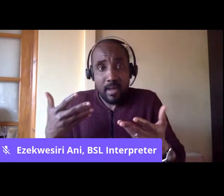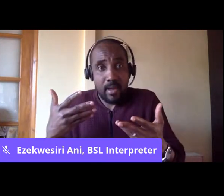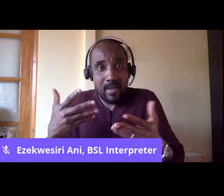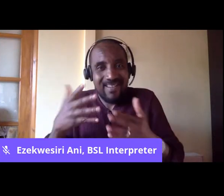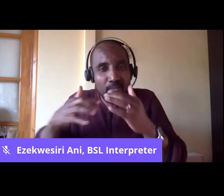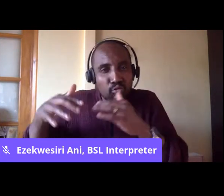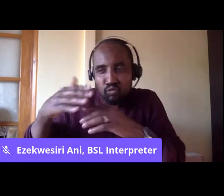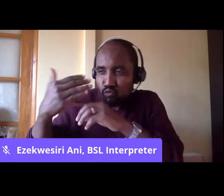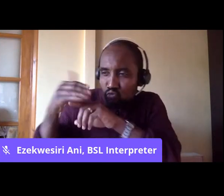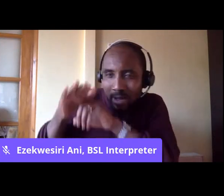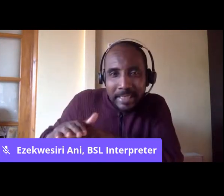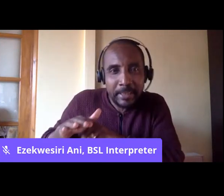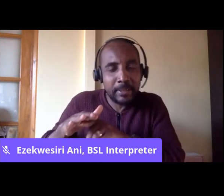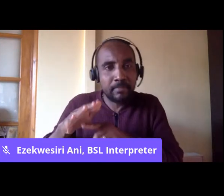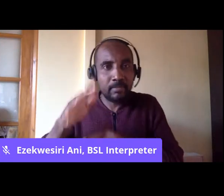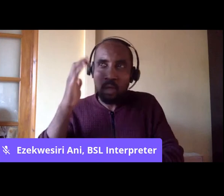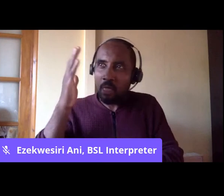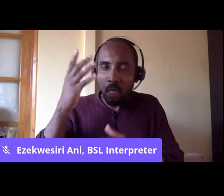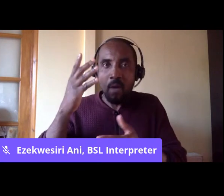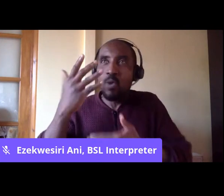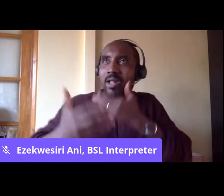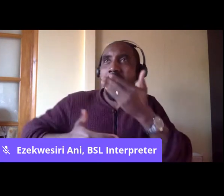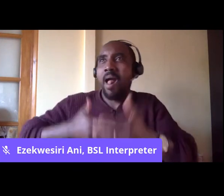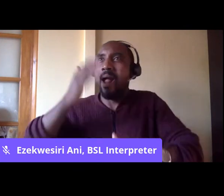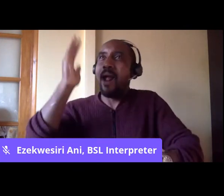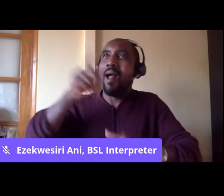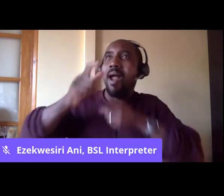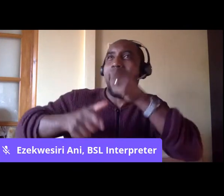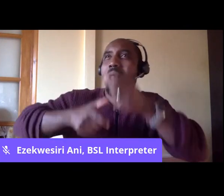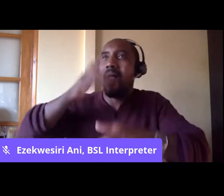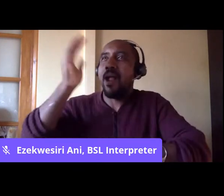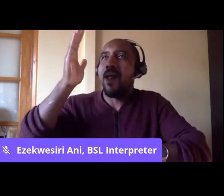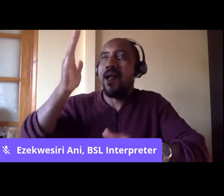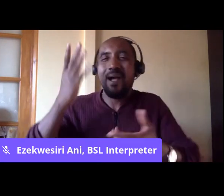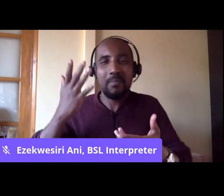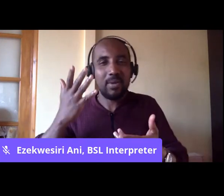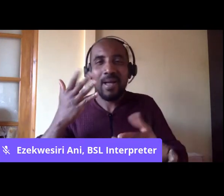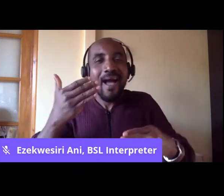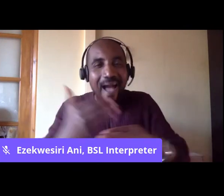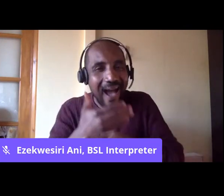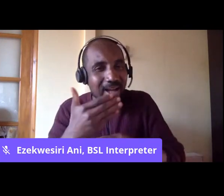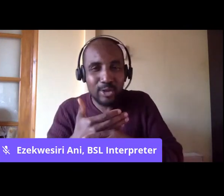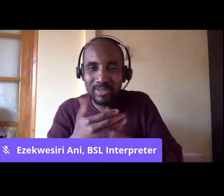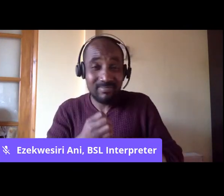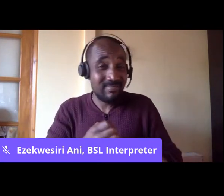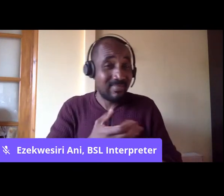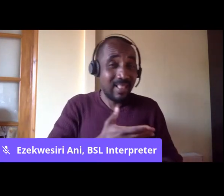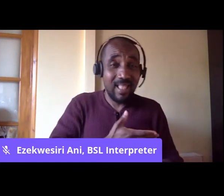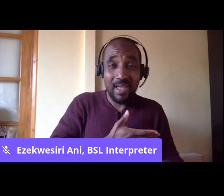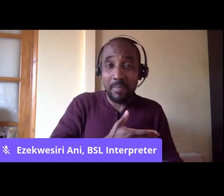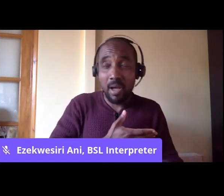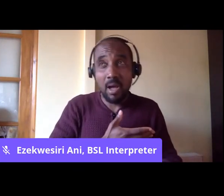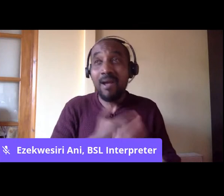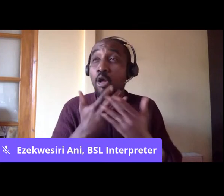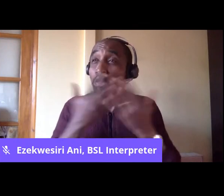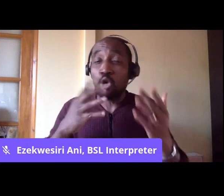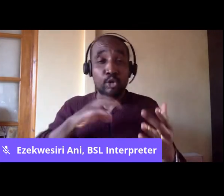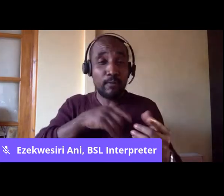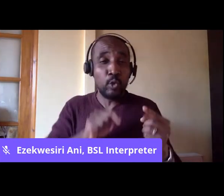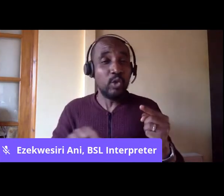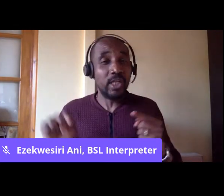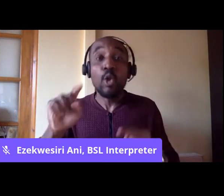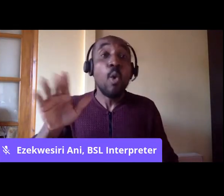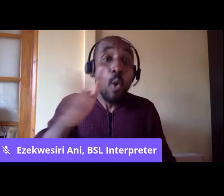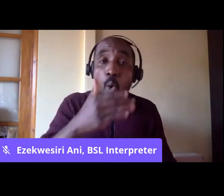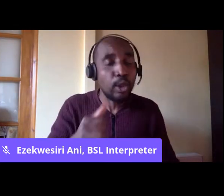The rhetoric is great, but the action is dragging on the part of both the Labour Party and many trade unions, not all.